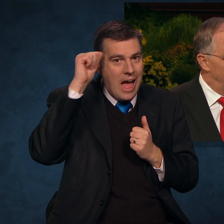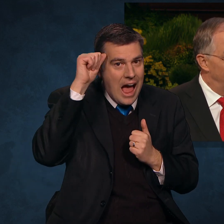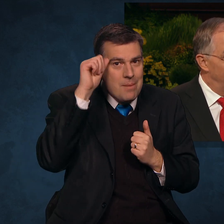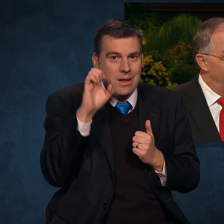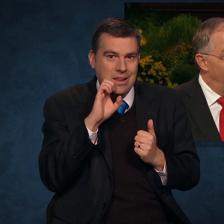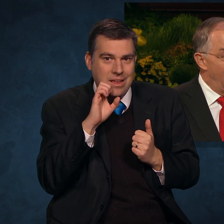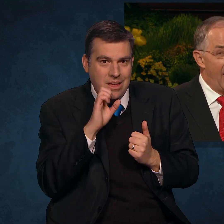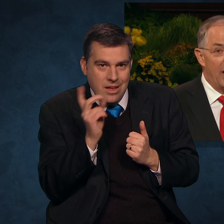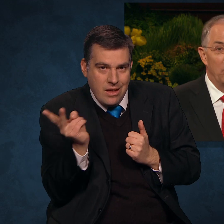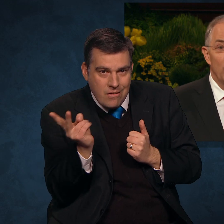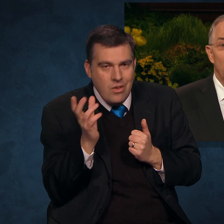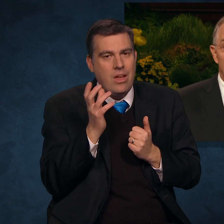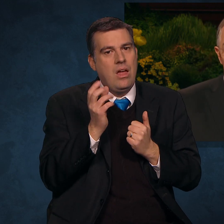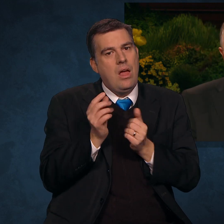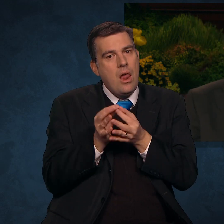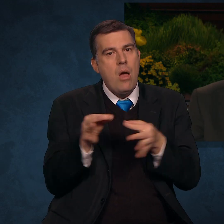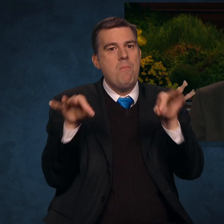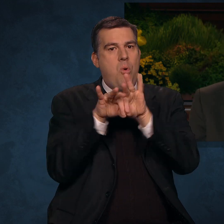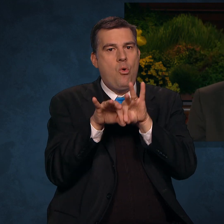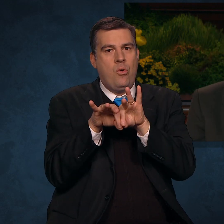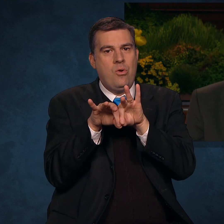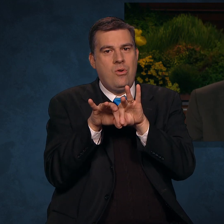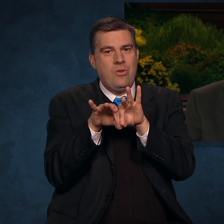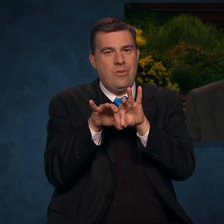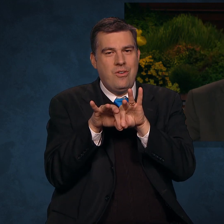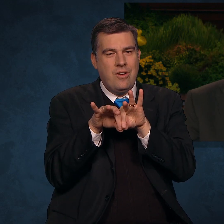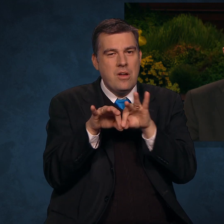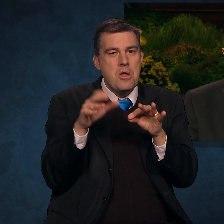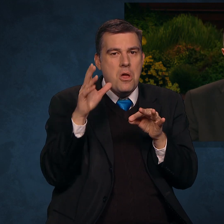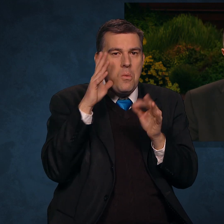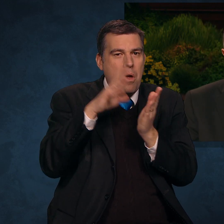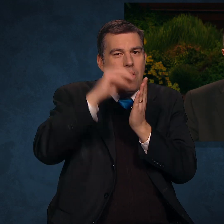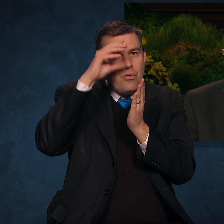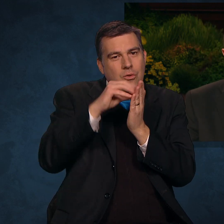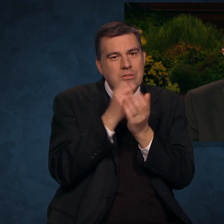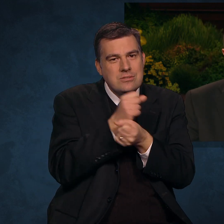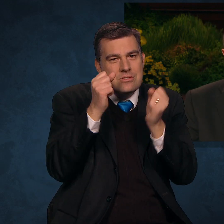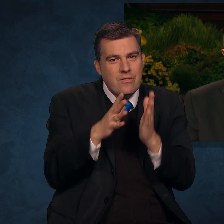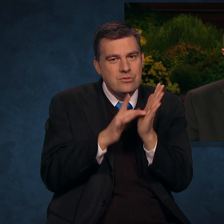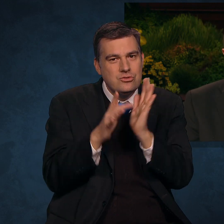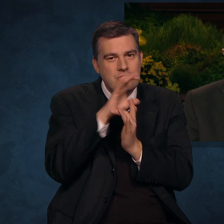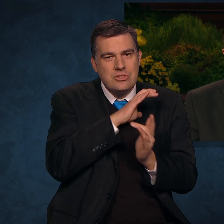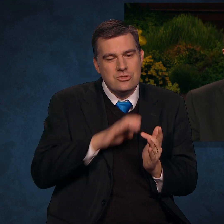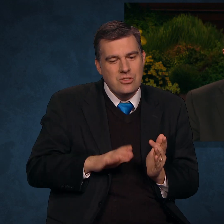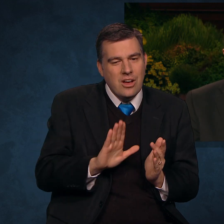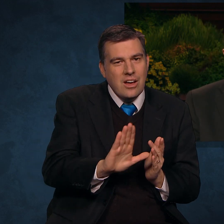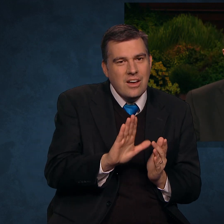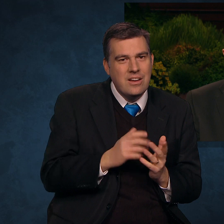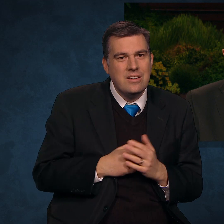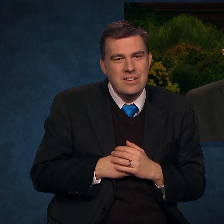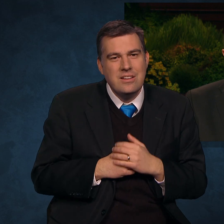Eve, and most importantly, about our Savior, Jesus Christ.